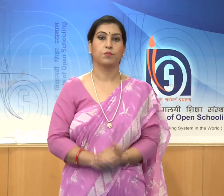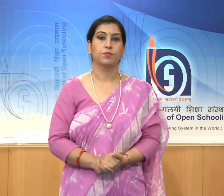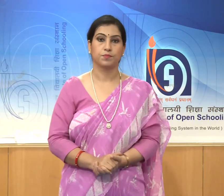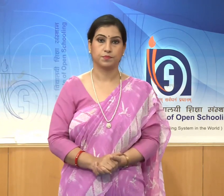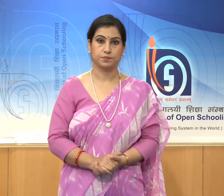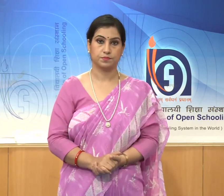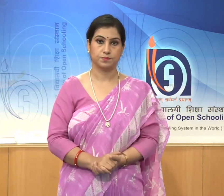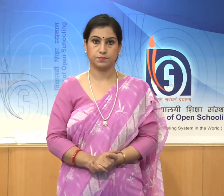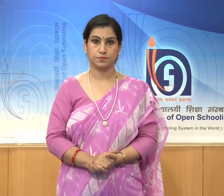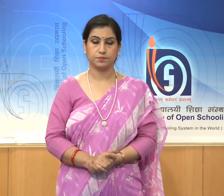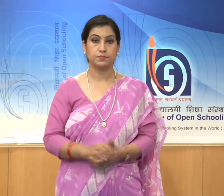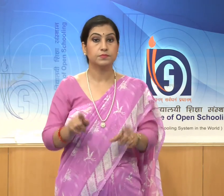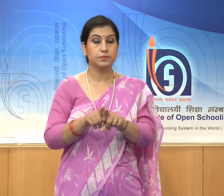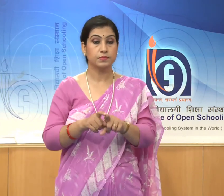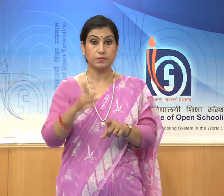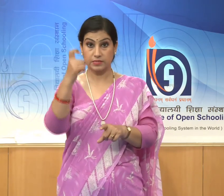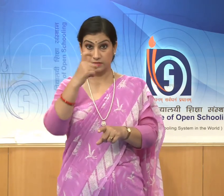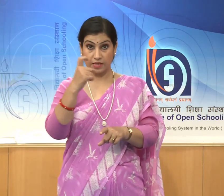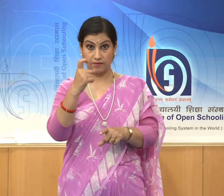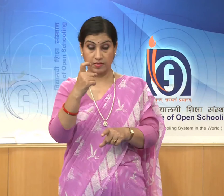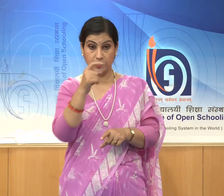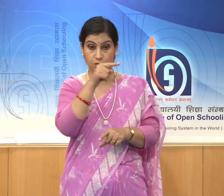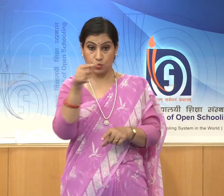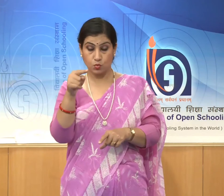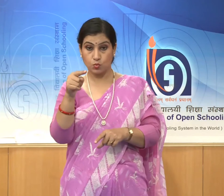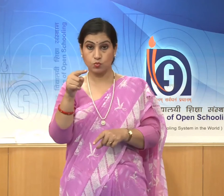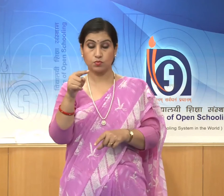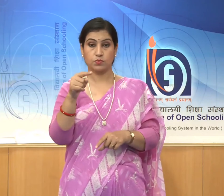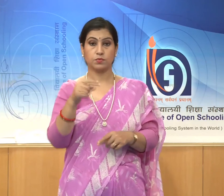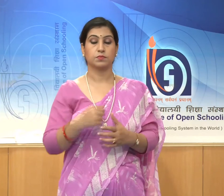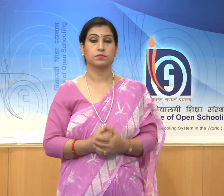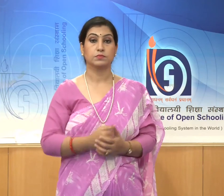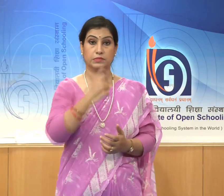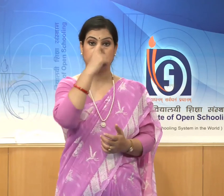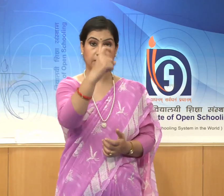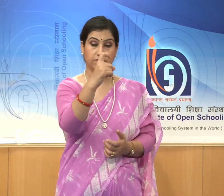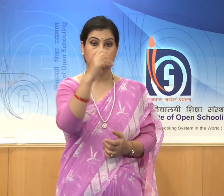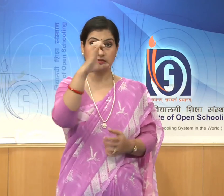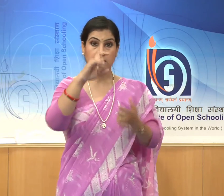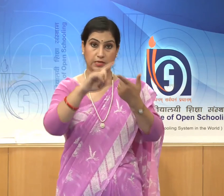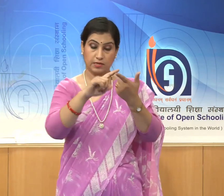In the 7th century CE, Pallavas